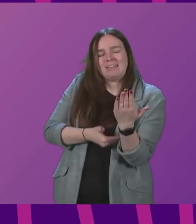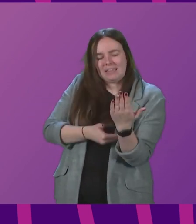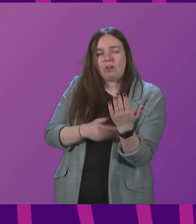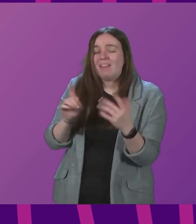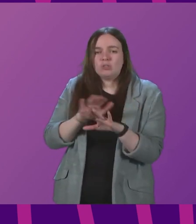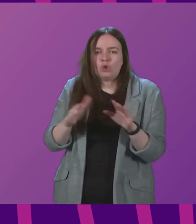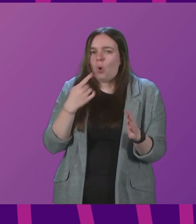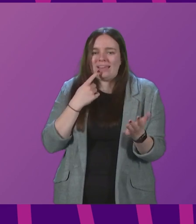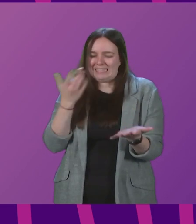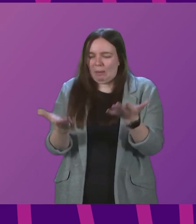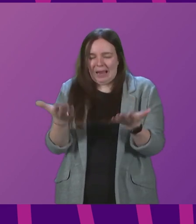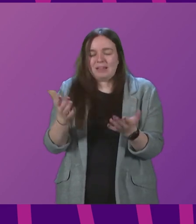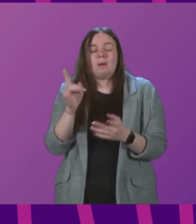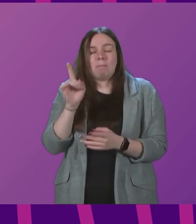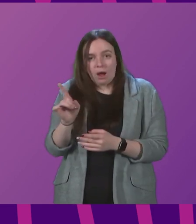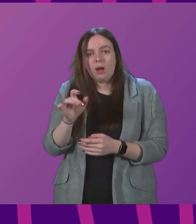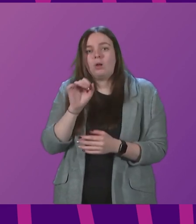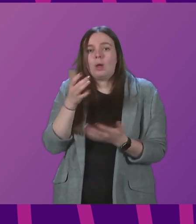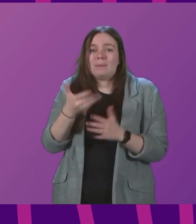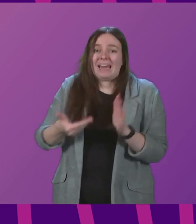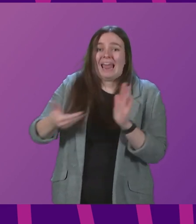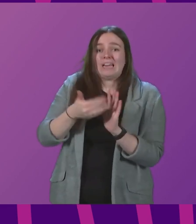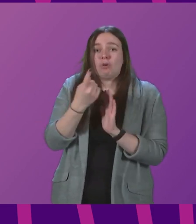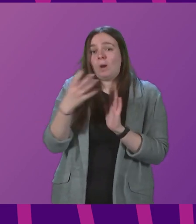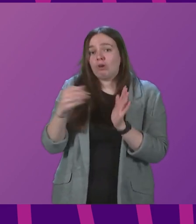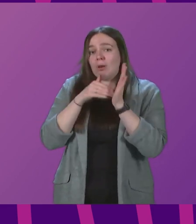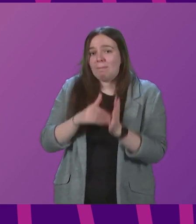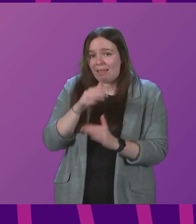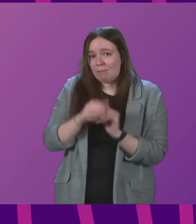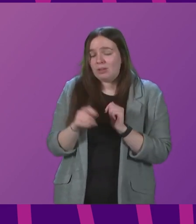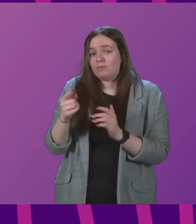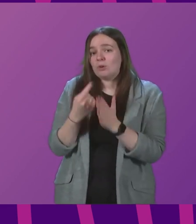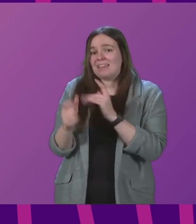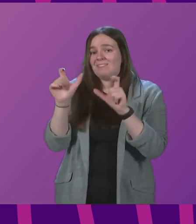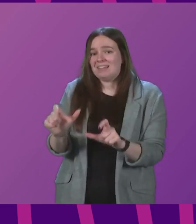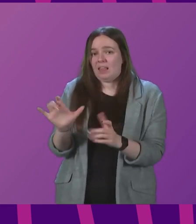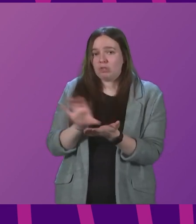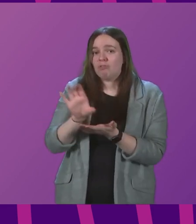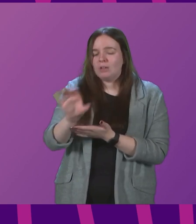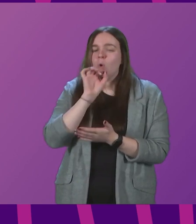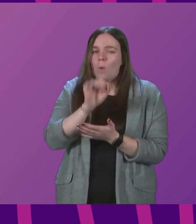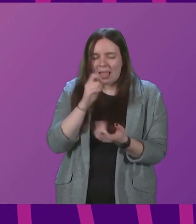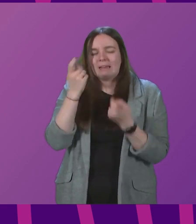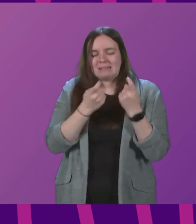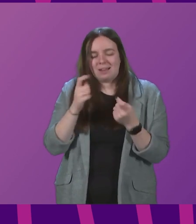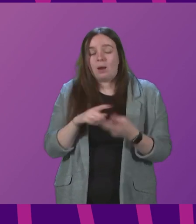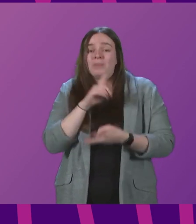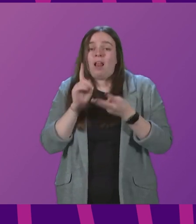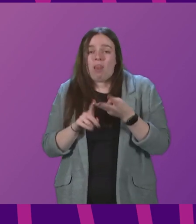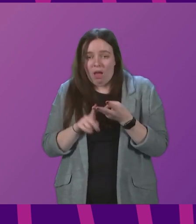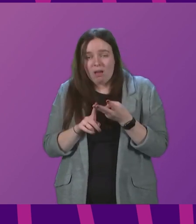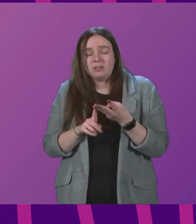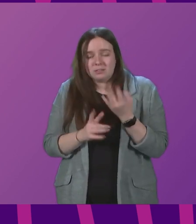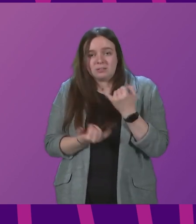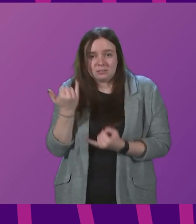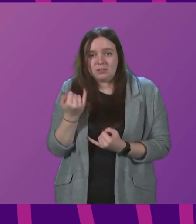balance to strike, but we have put an extra £100 million into self-isolation grants, so we will again consider that. Lastly, Presiding Officer, we have